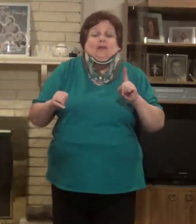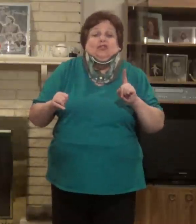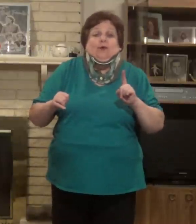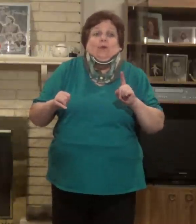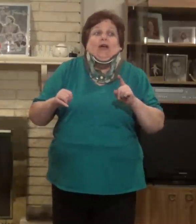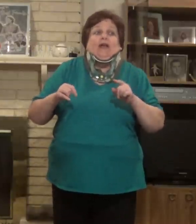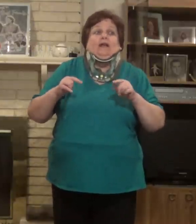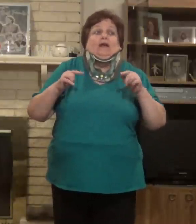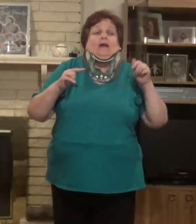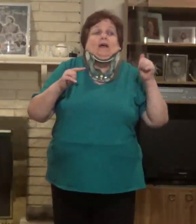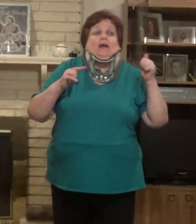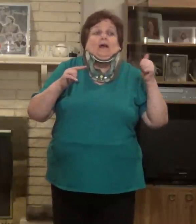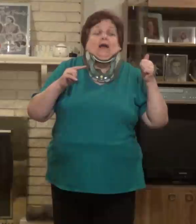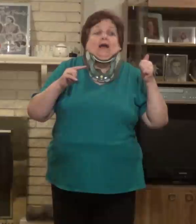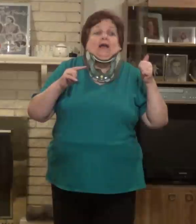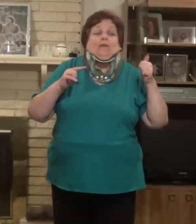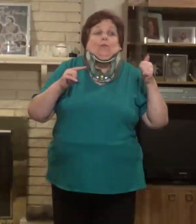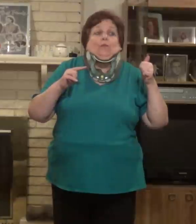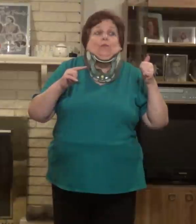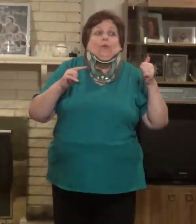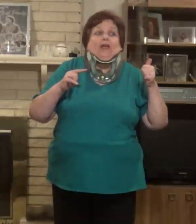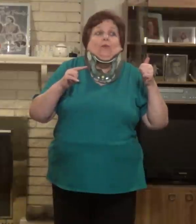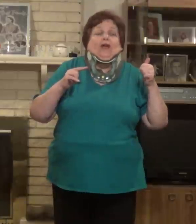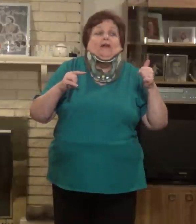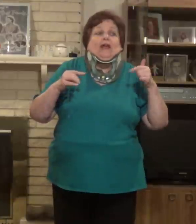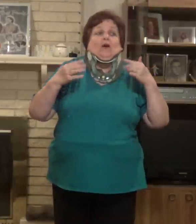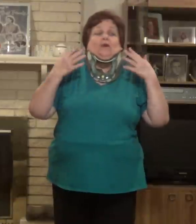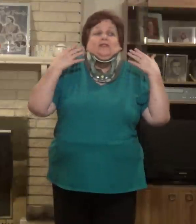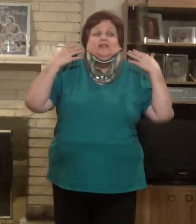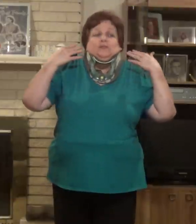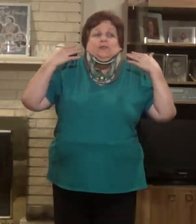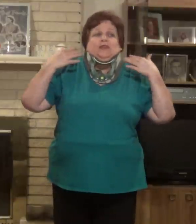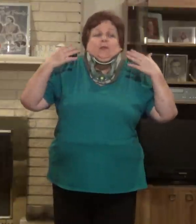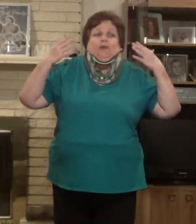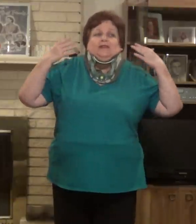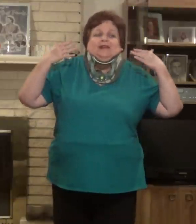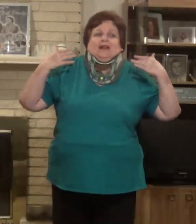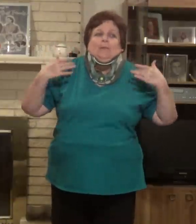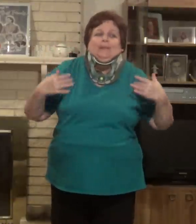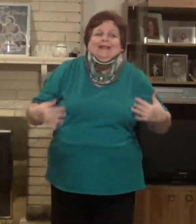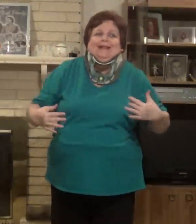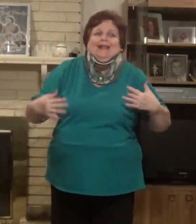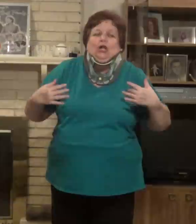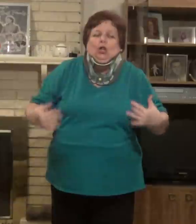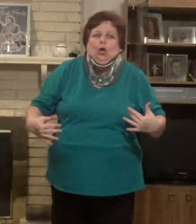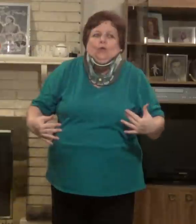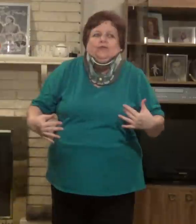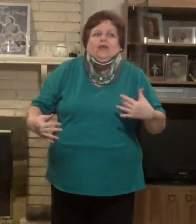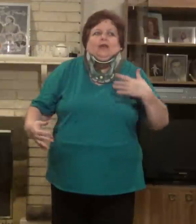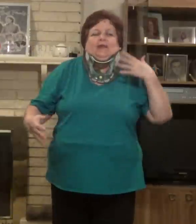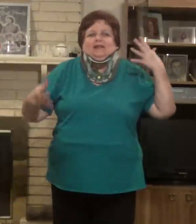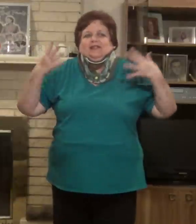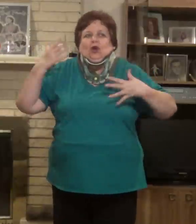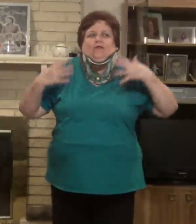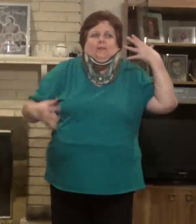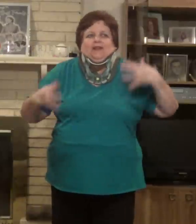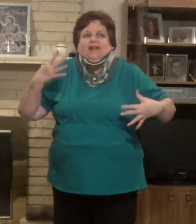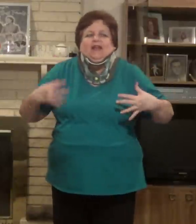much do I weigh? I weigh right now, and this is with neck brace and completely clothed because it's hard for me to take